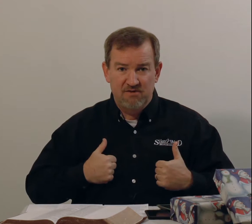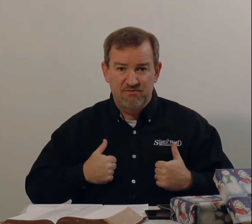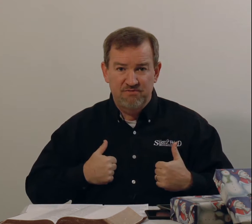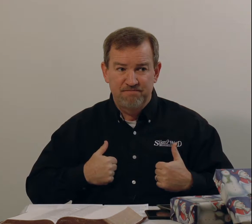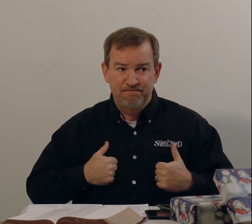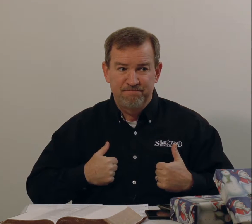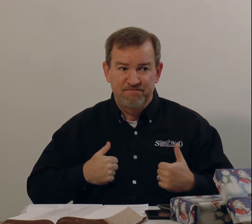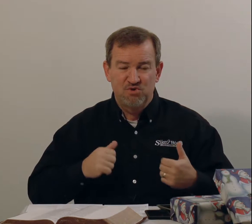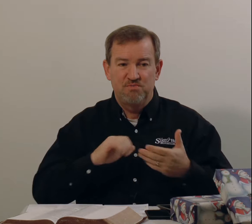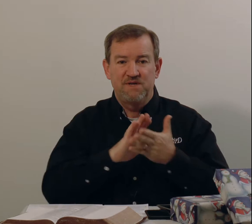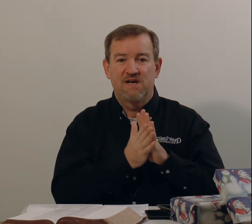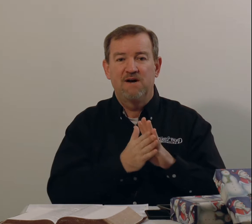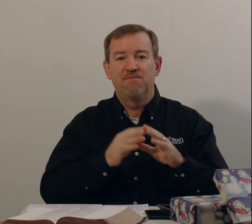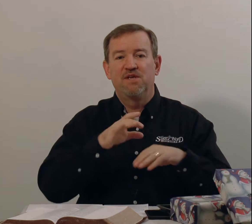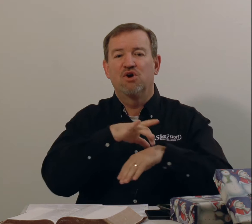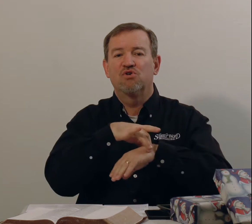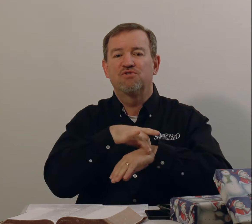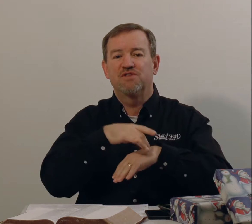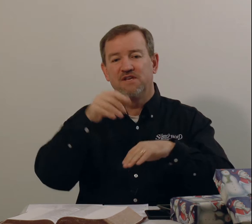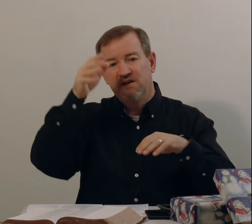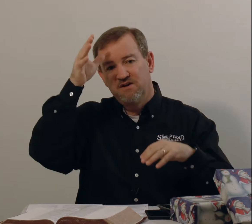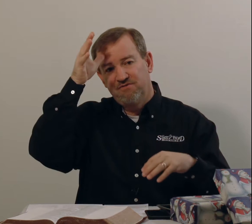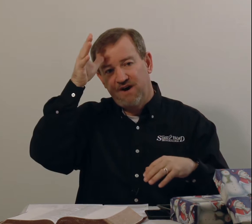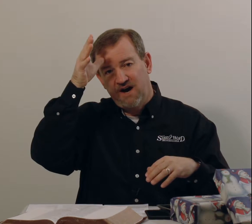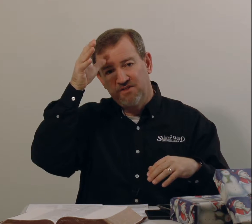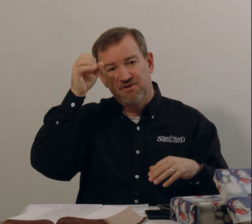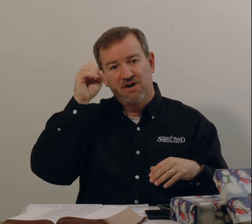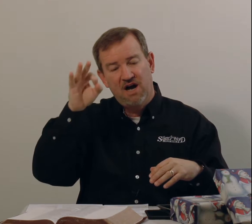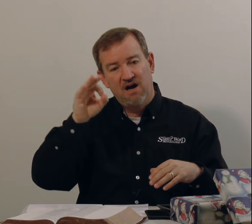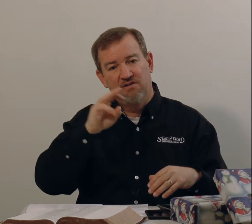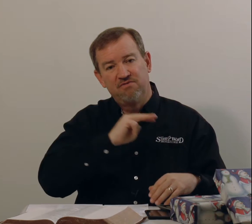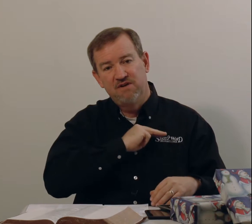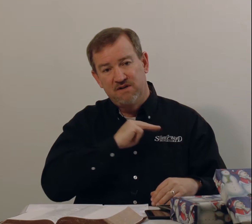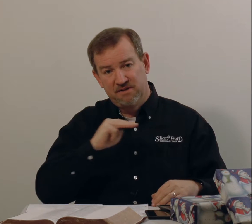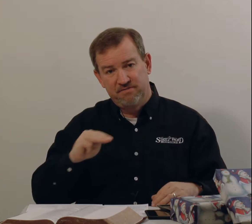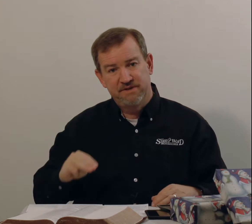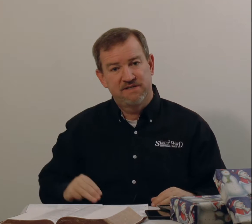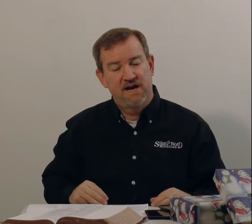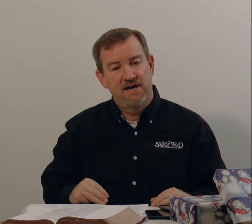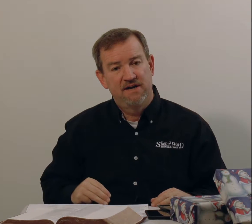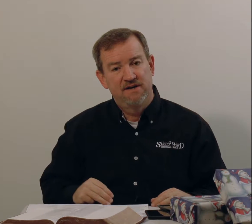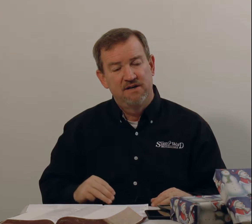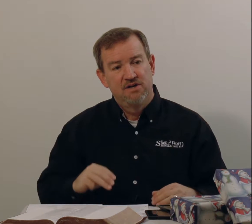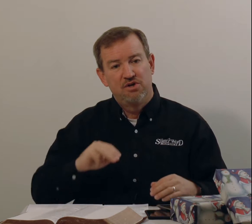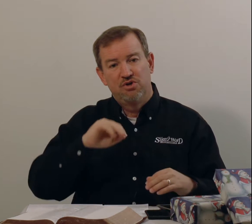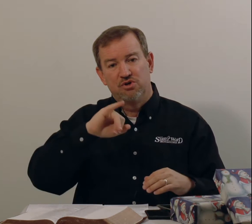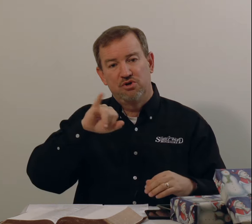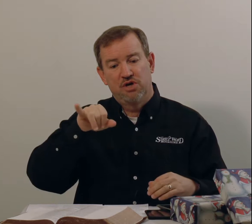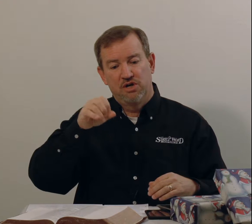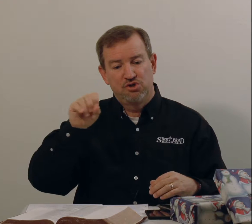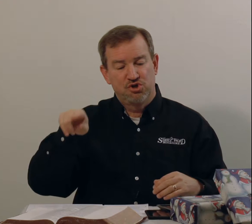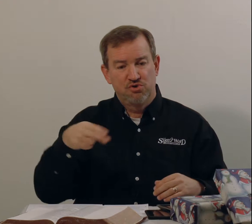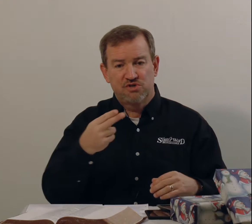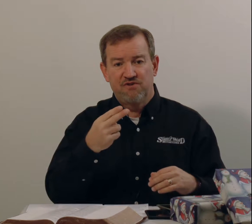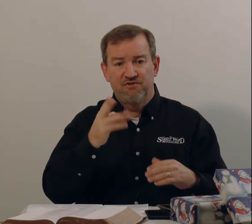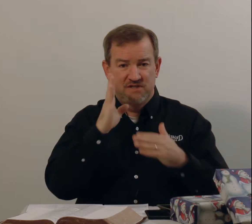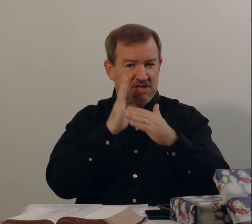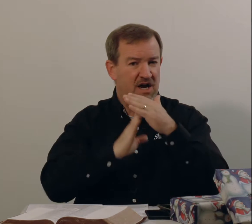to become the earthly father of the Messiah. Joseph is a